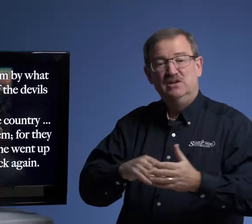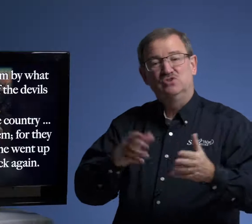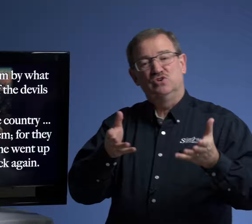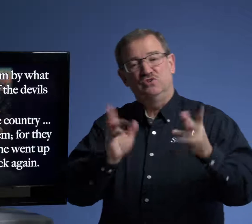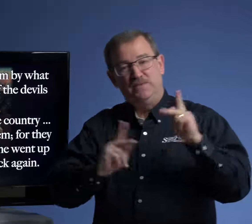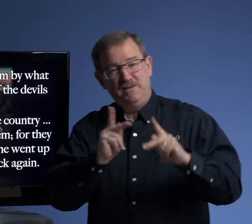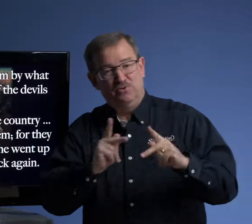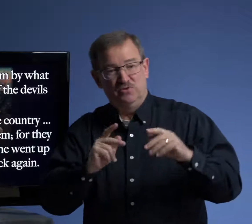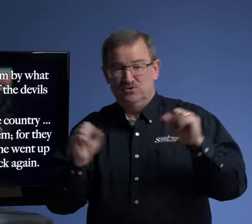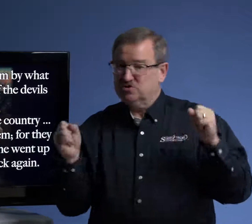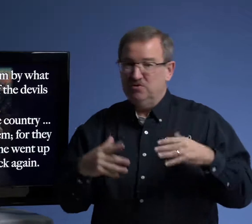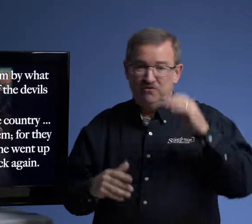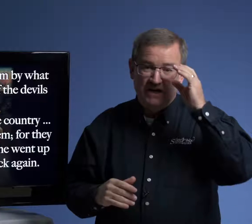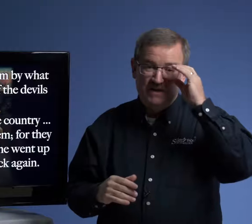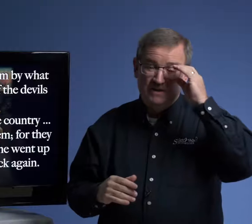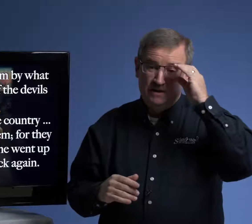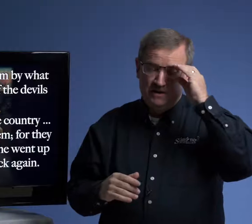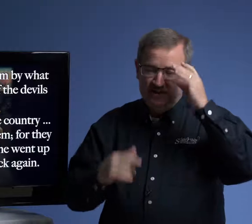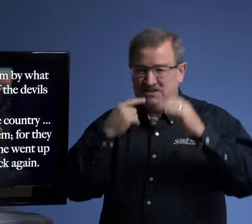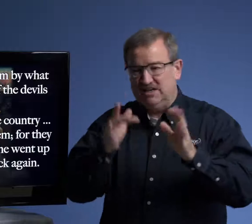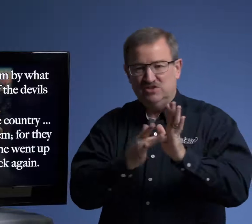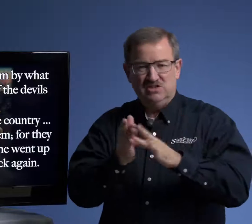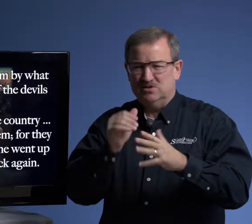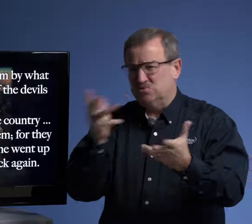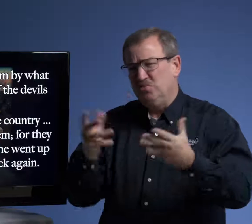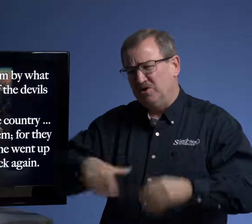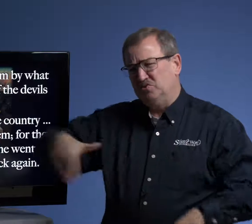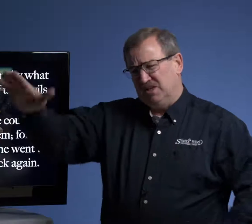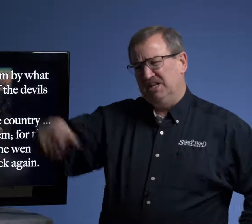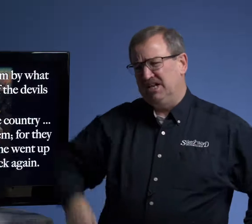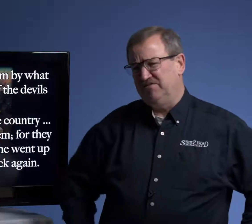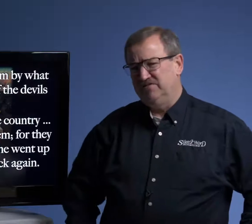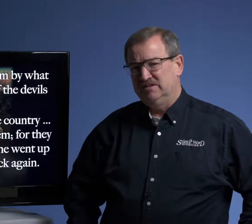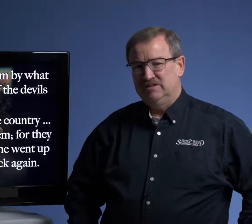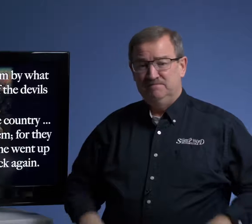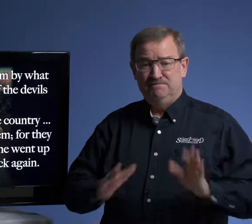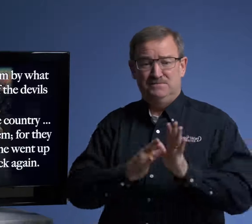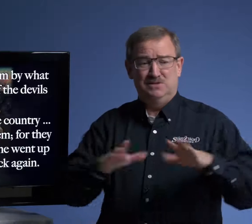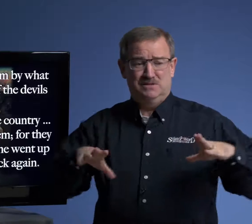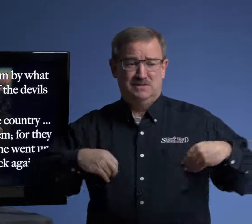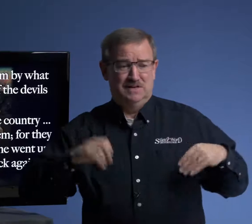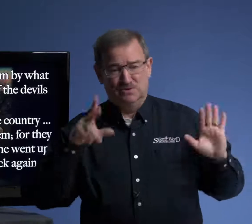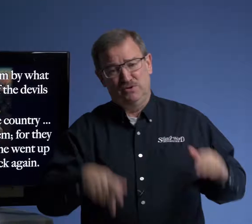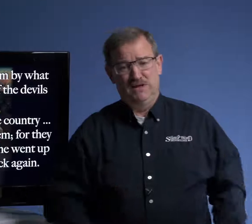So the people they're so afraid, they say to Jesus, we want you to leave. Jesus accepts. Okay.